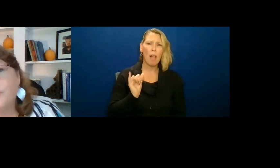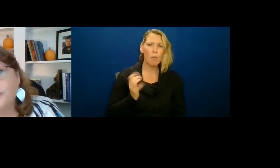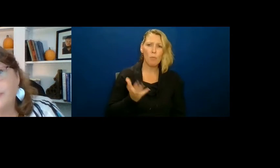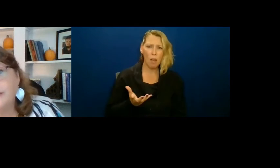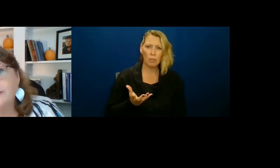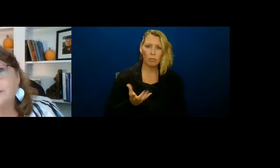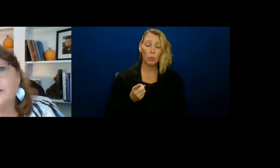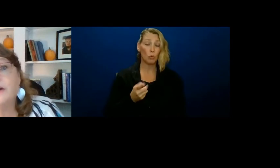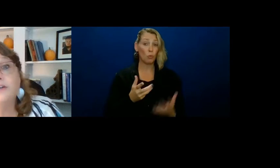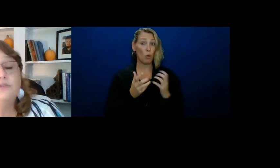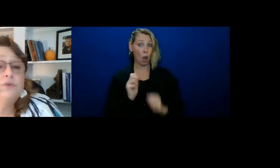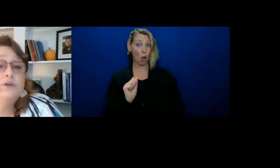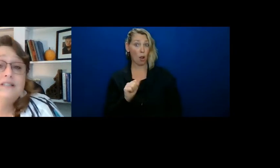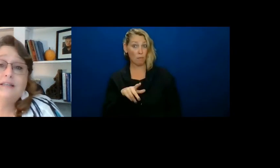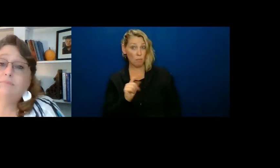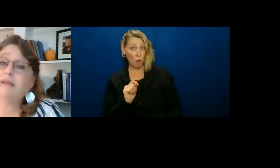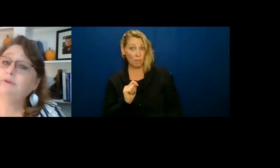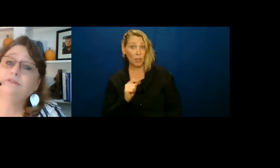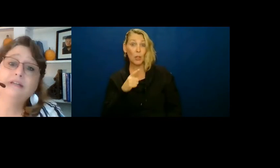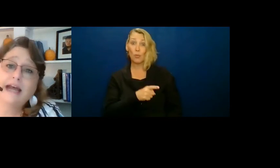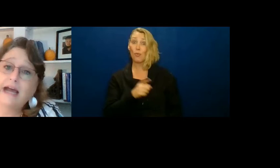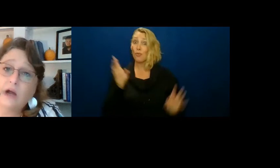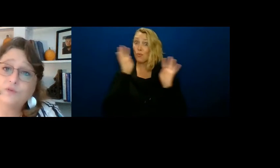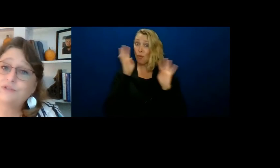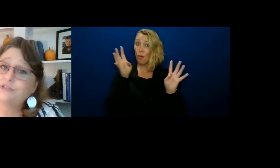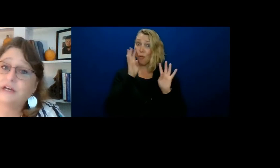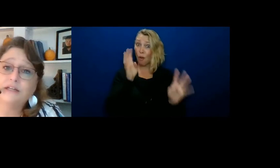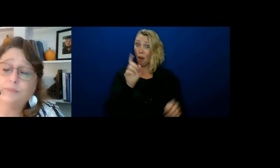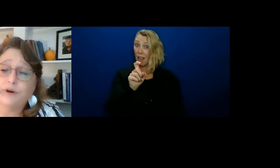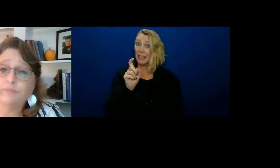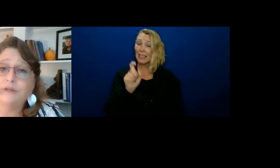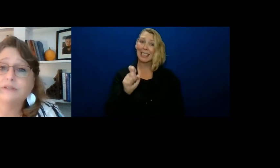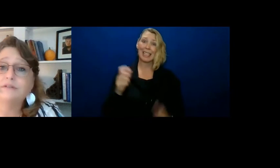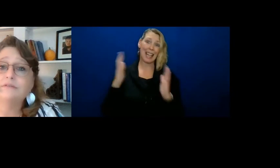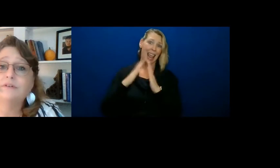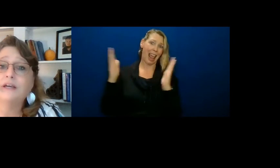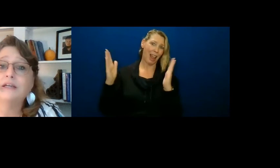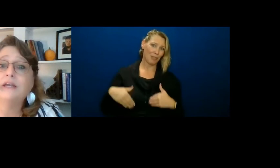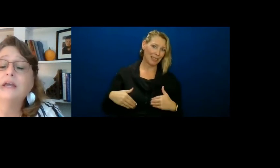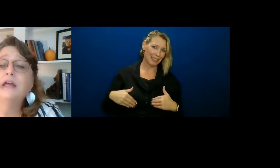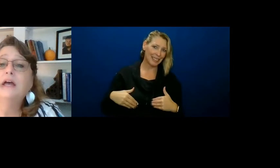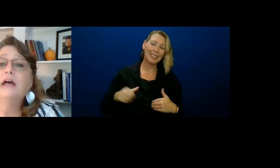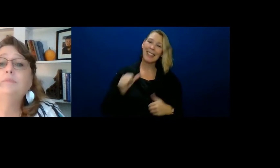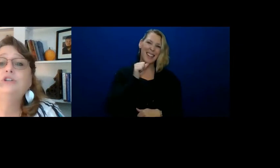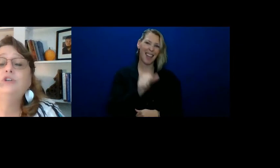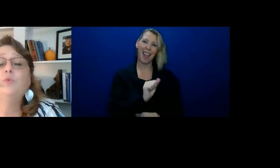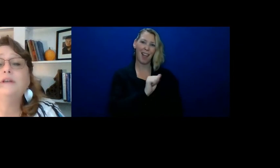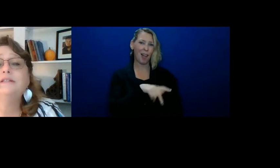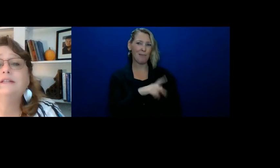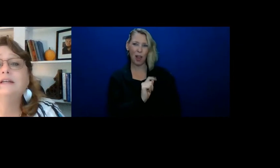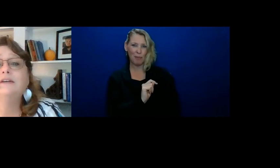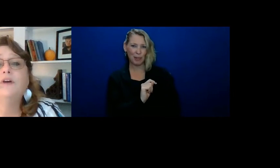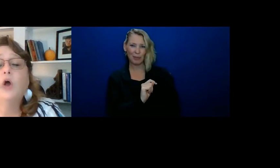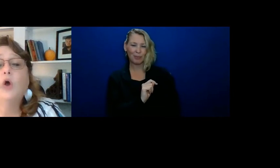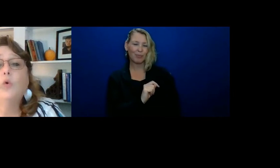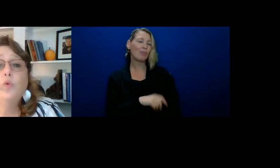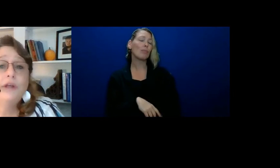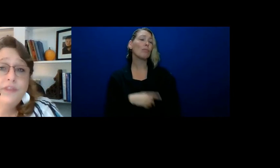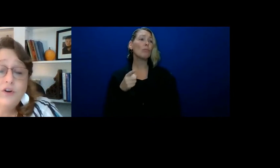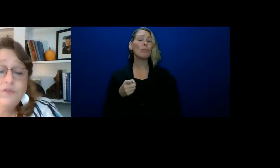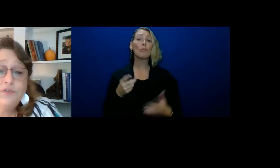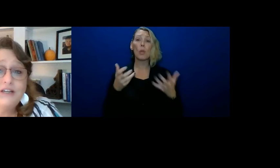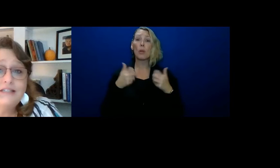want an apartment? Are you noisy and maybe you need a house, not an apartment, right? Do you want to live